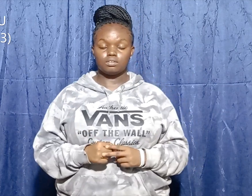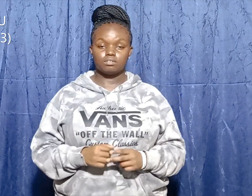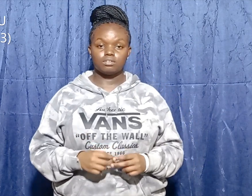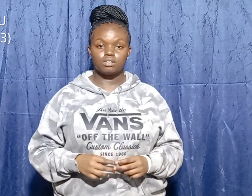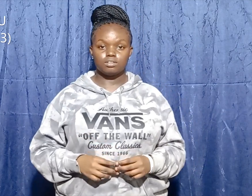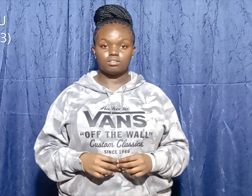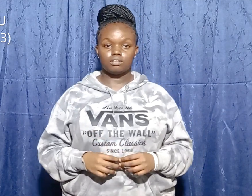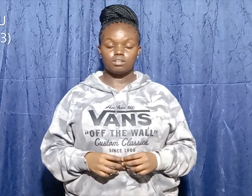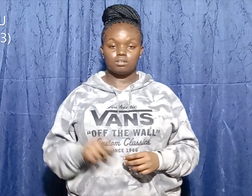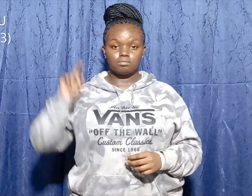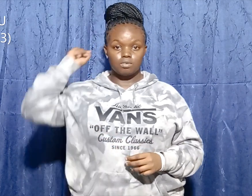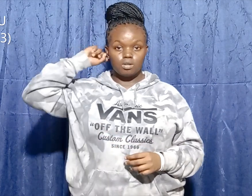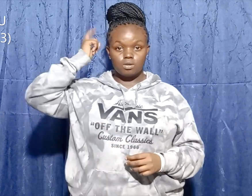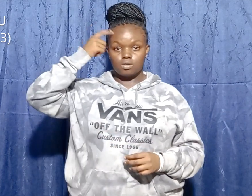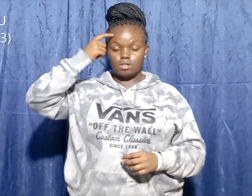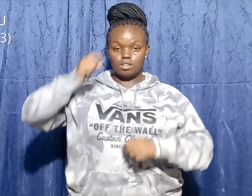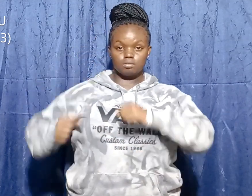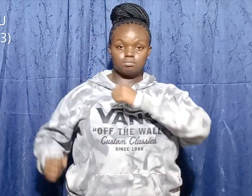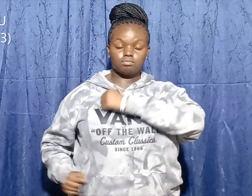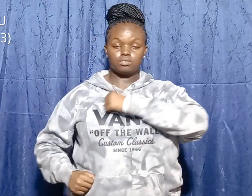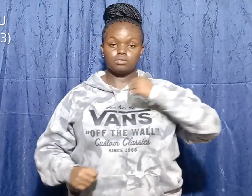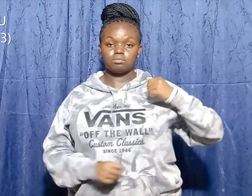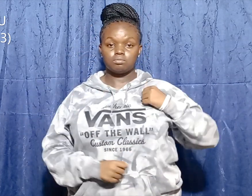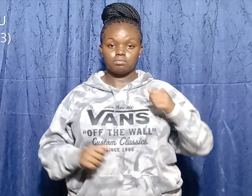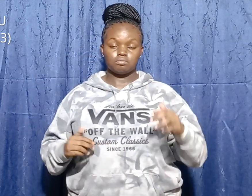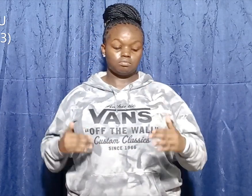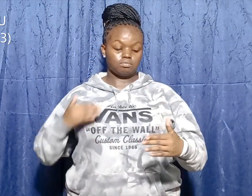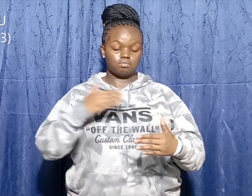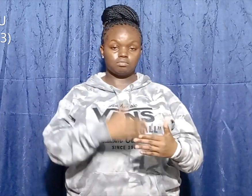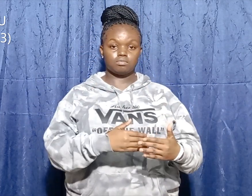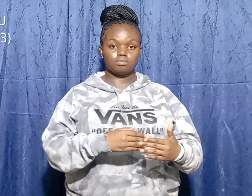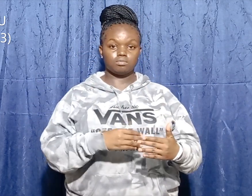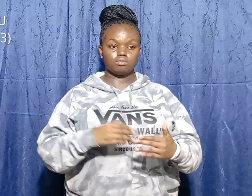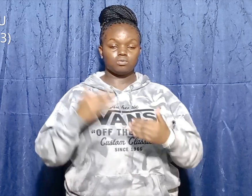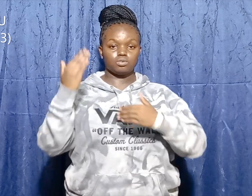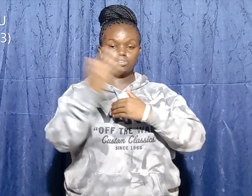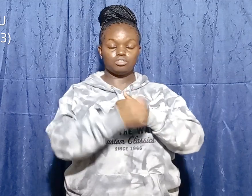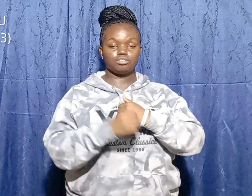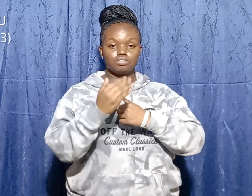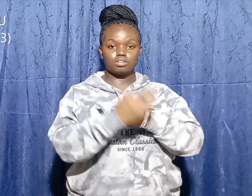Goliath soldier came in front of him with shield, who was always there.